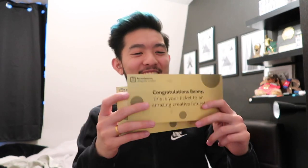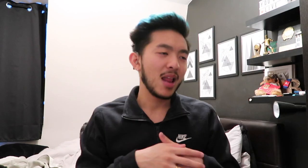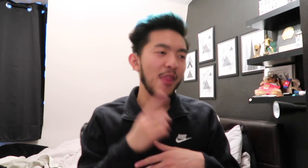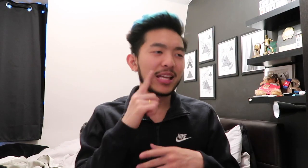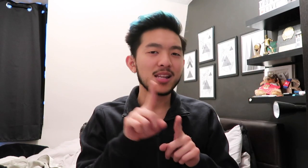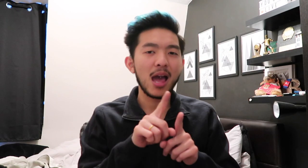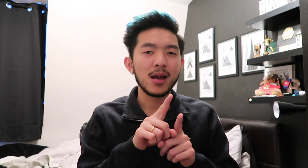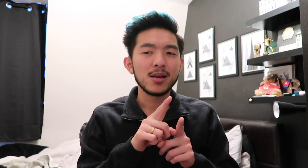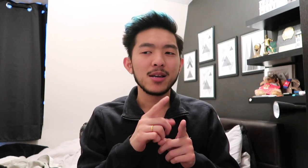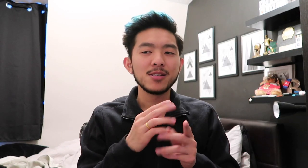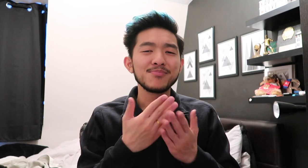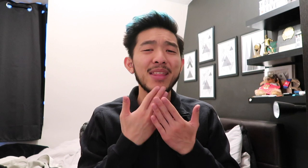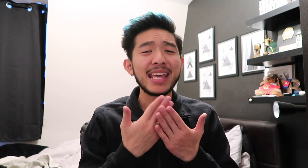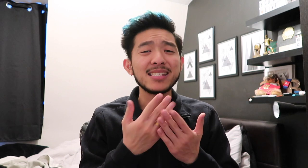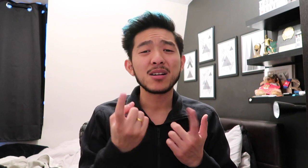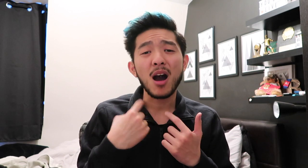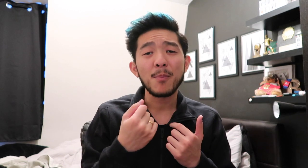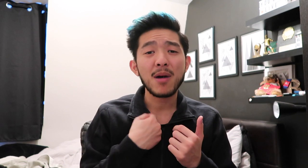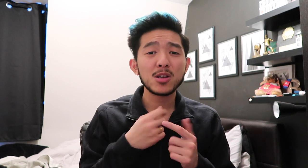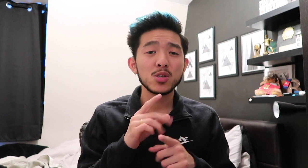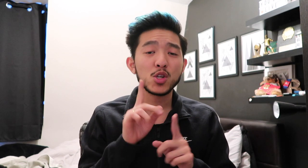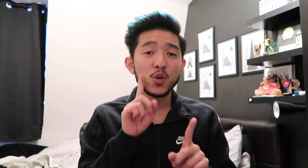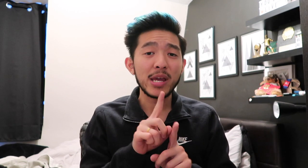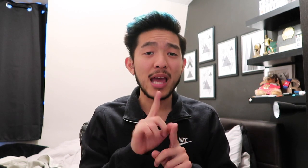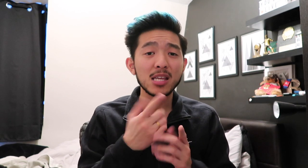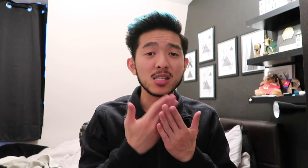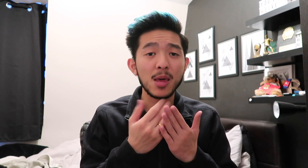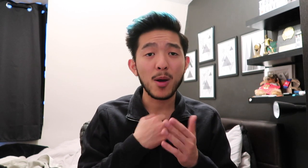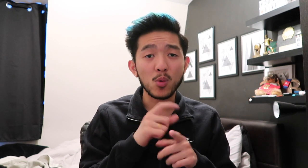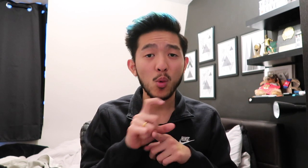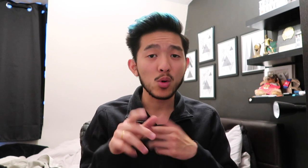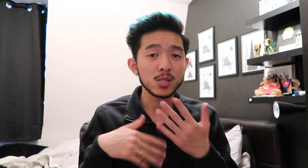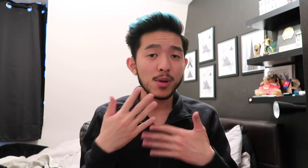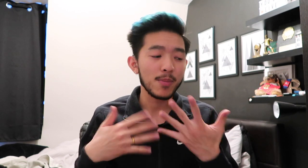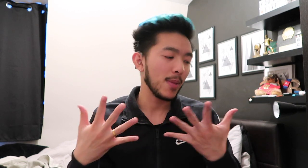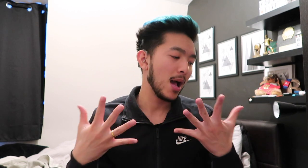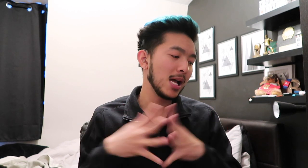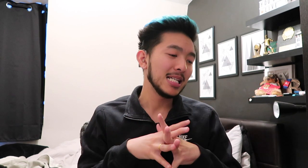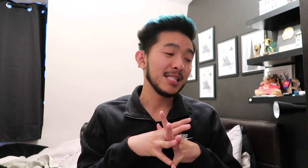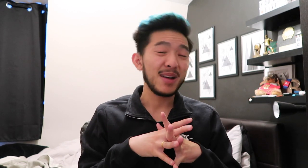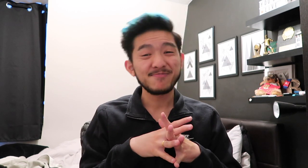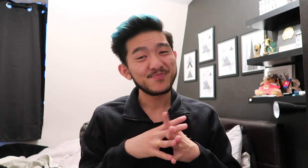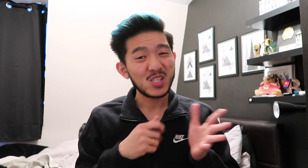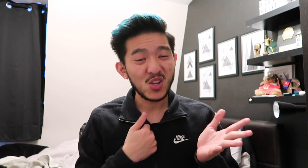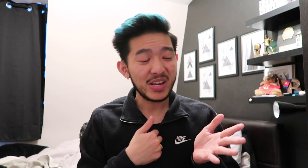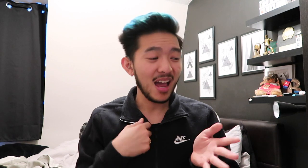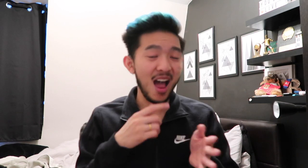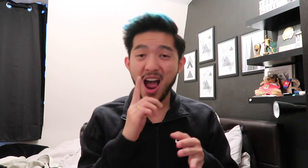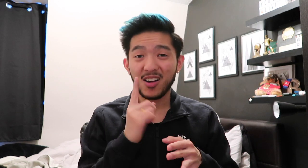I think it's like, please, calm down. During a cerebral course, for your mom. But, sorry. I